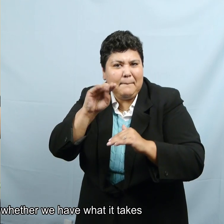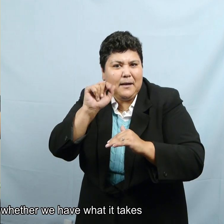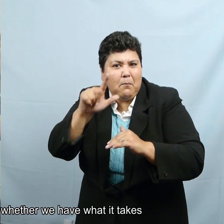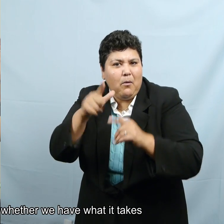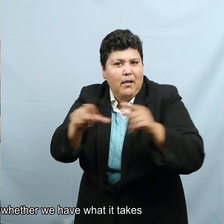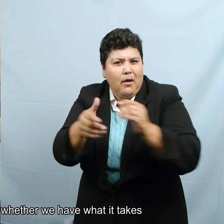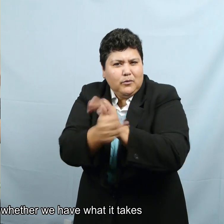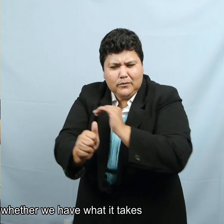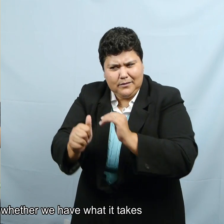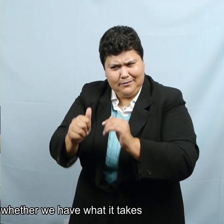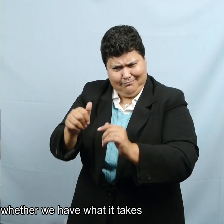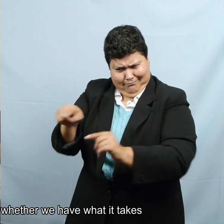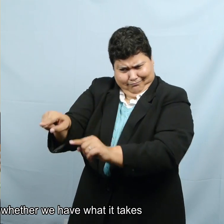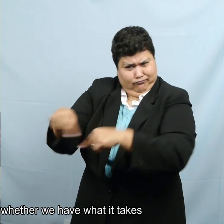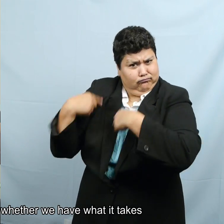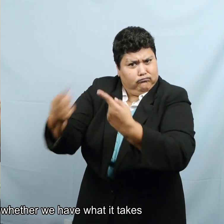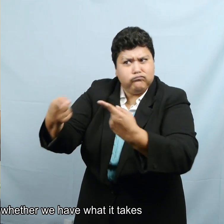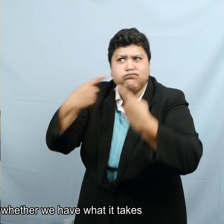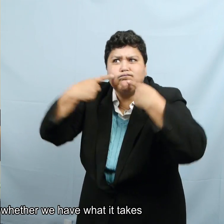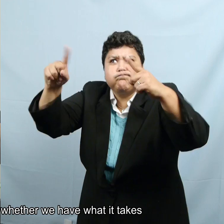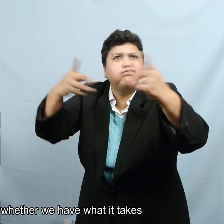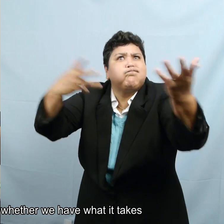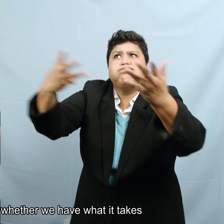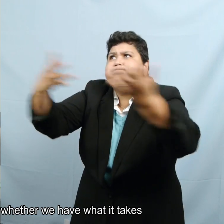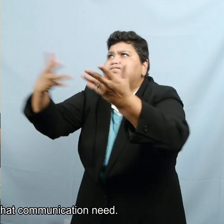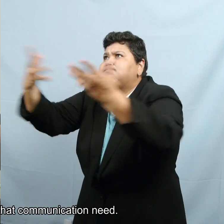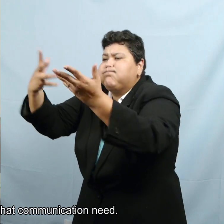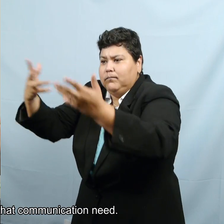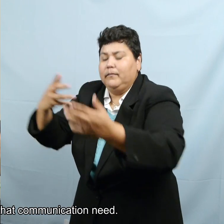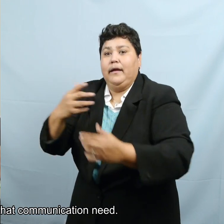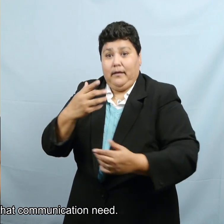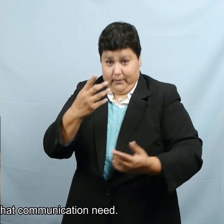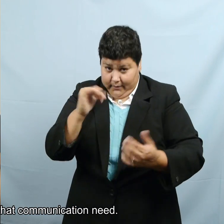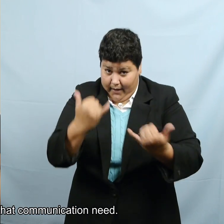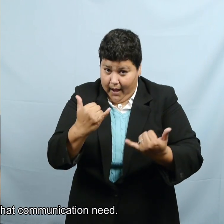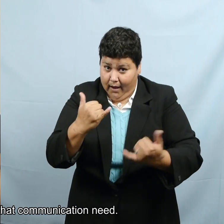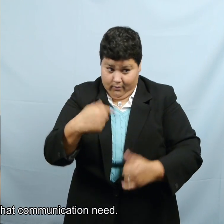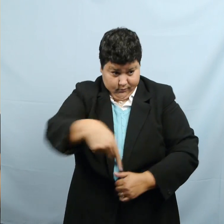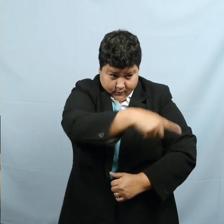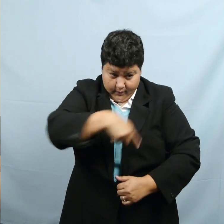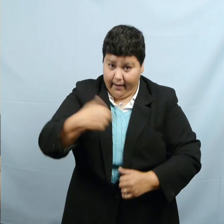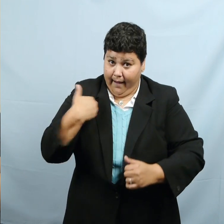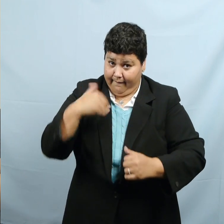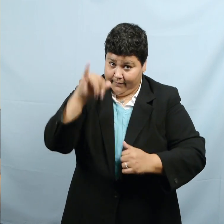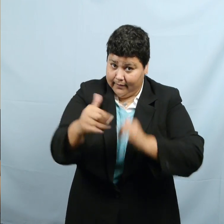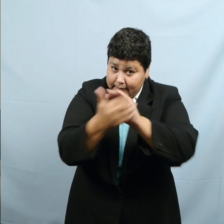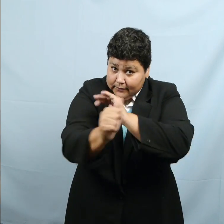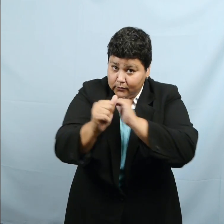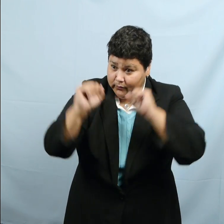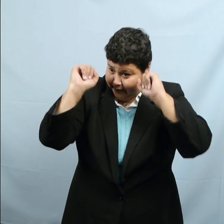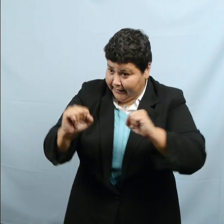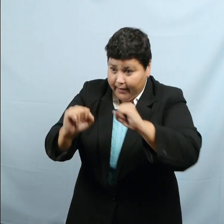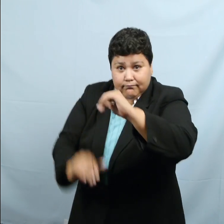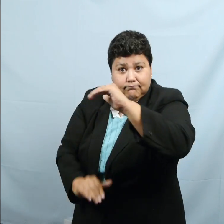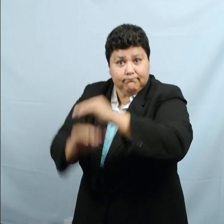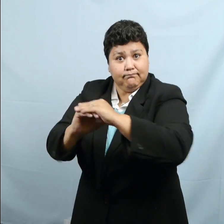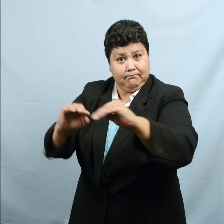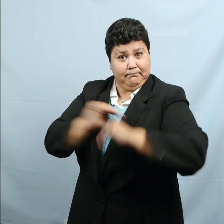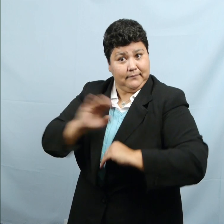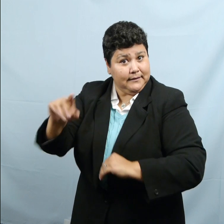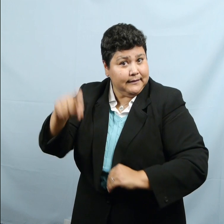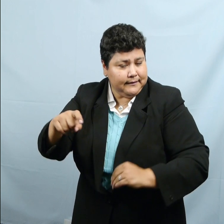him. And it's about whether we have what it takes to meet that communication need. it's how